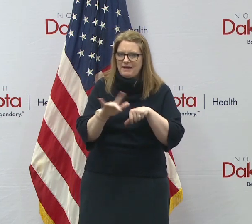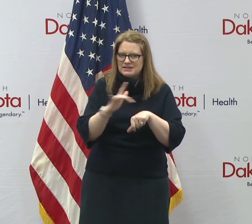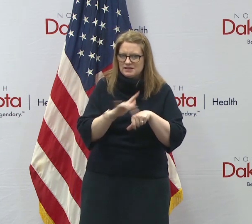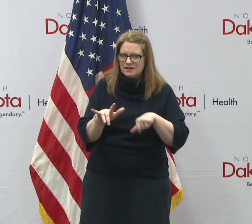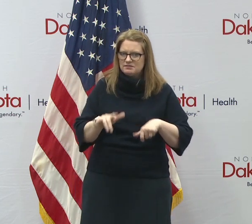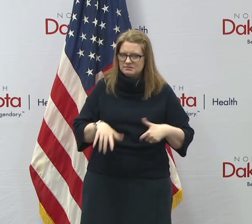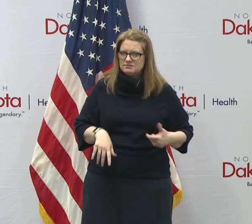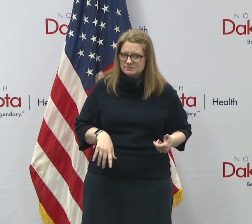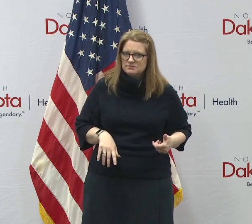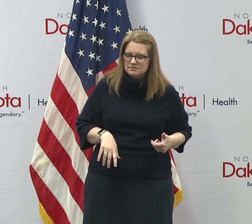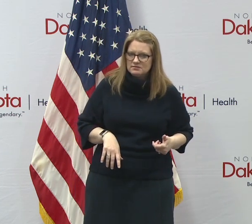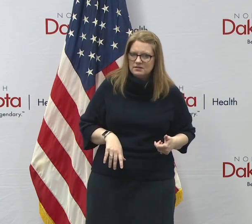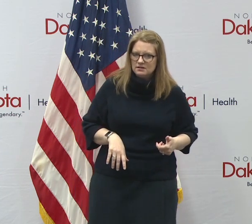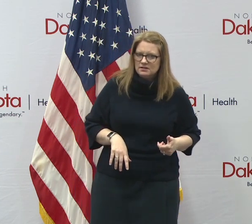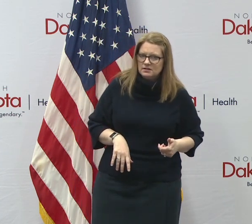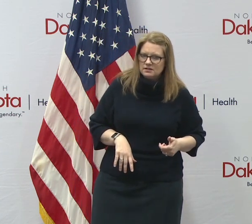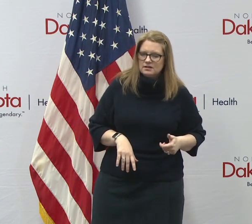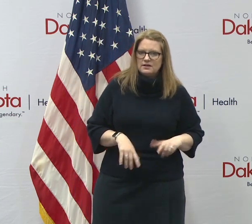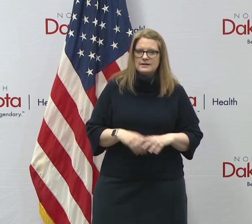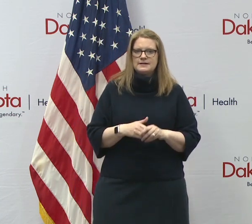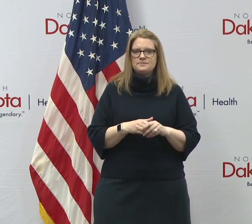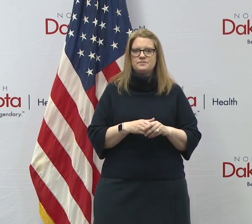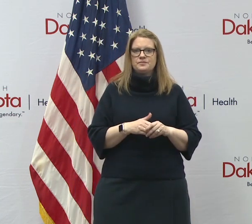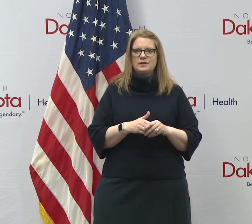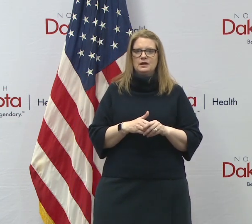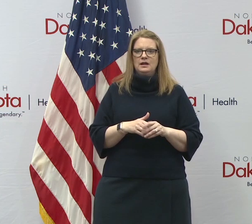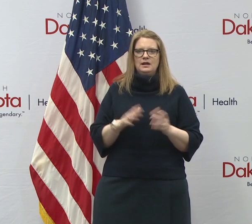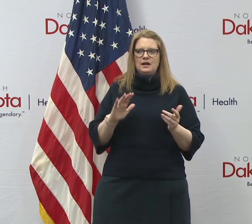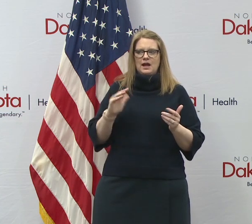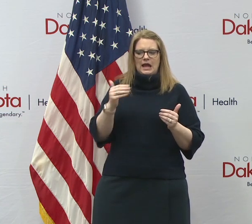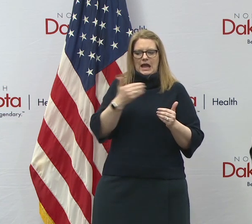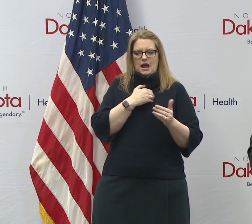it, at, it, it, the, the strategy is not